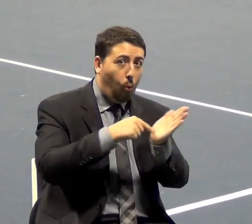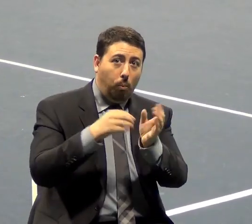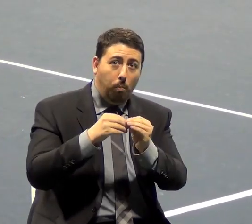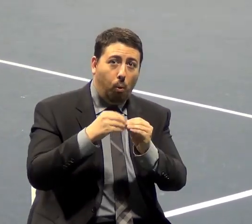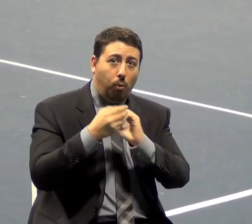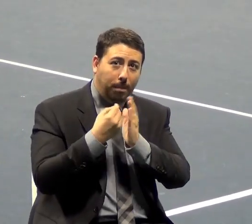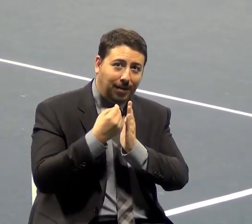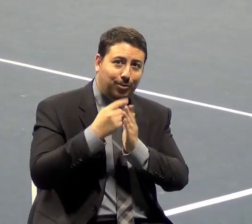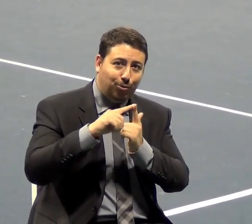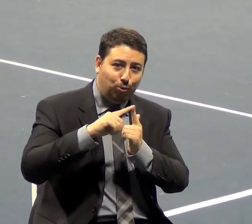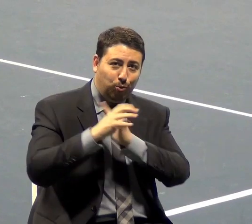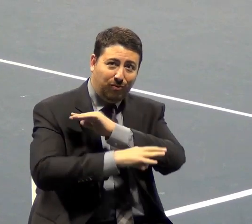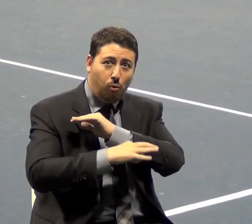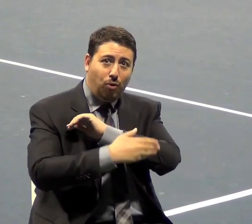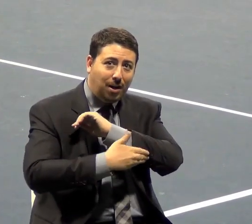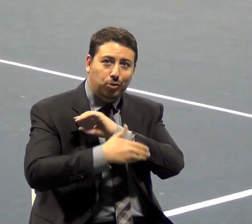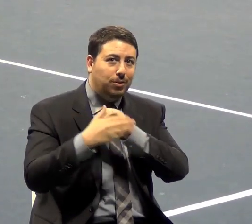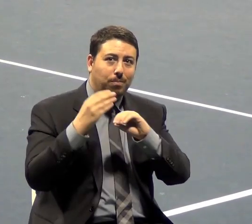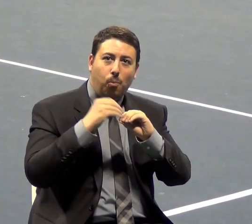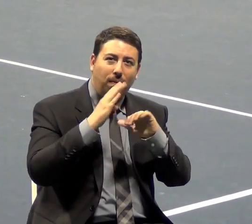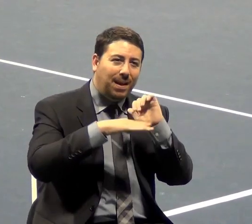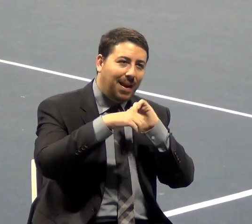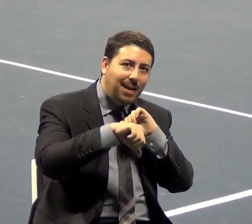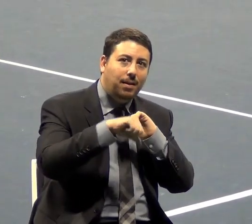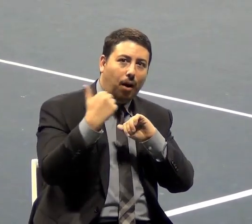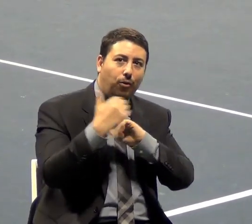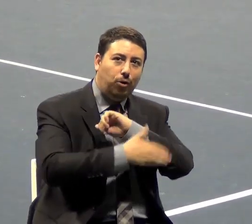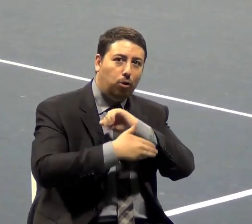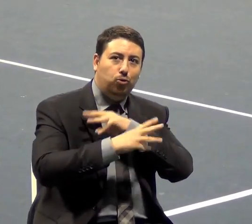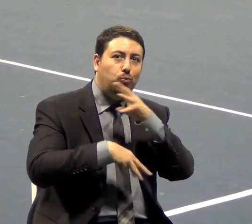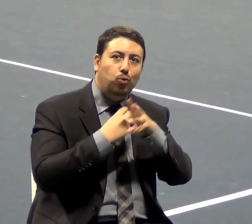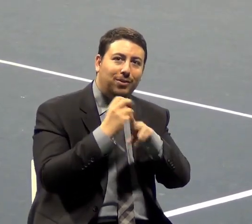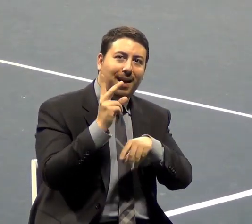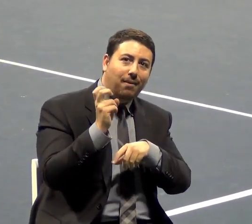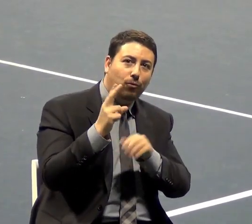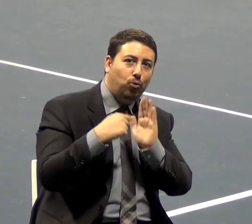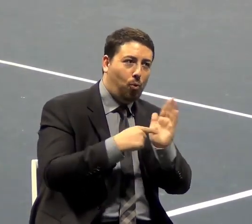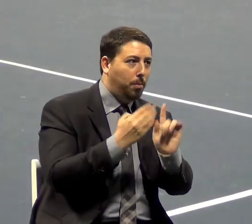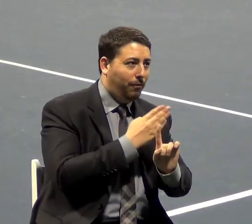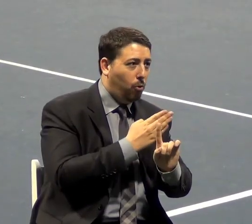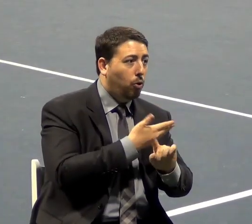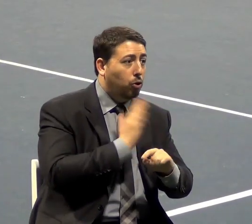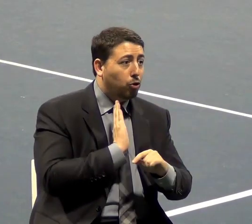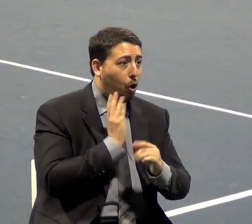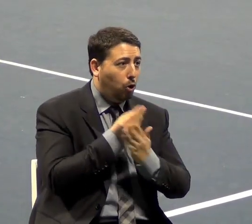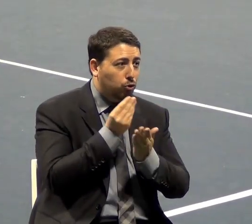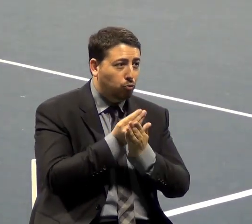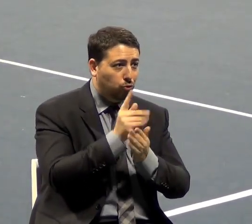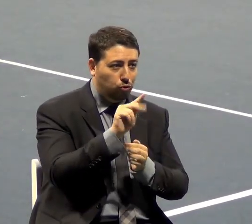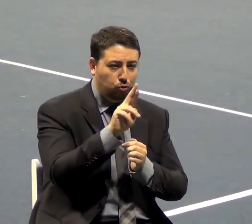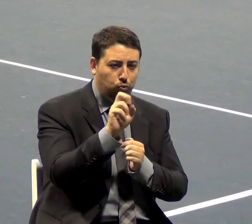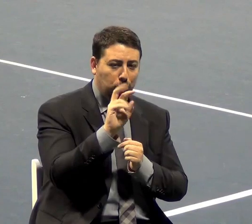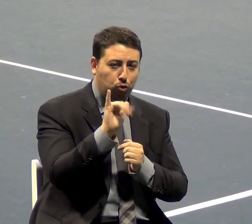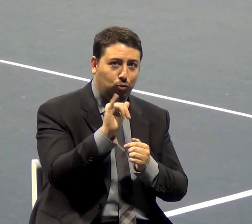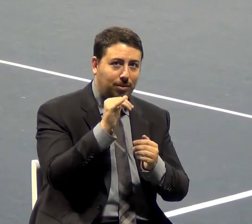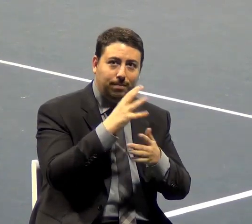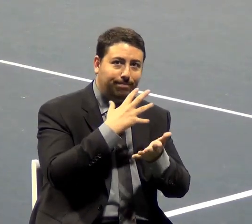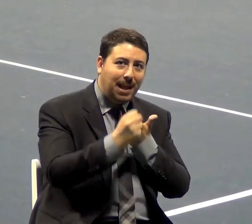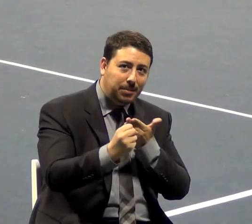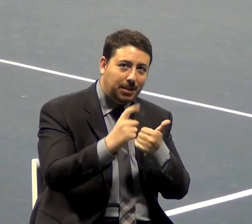than any other country has ever owed before. But the Treasury is empty. It's difficult to extract the taxes. Borrowing